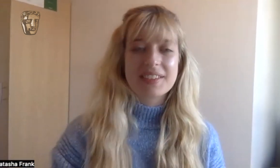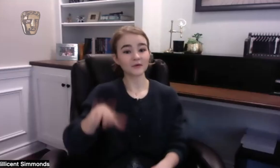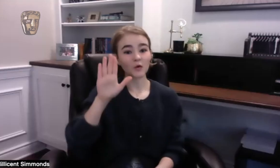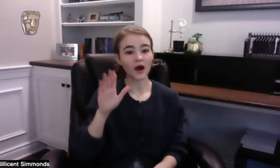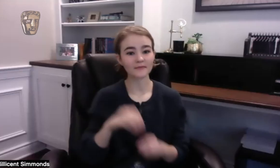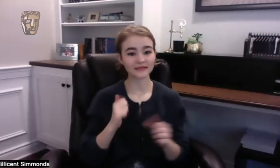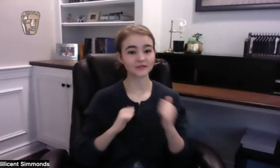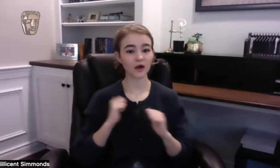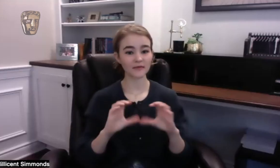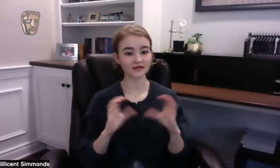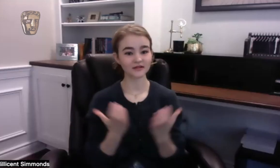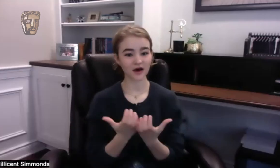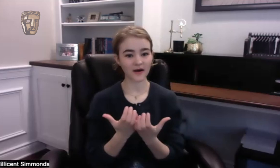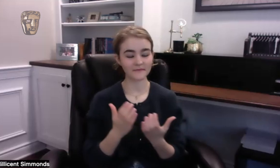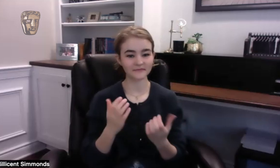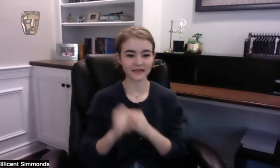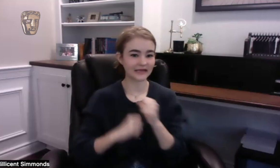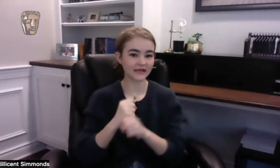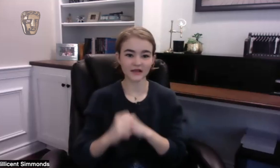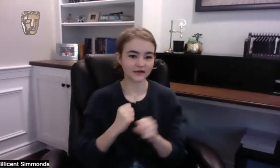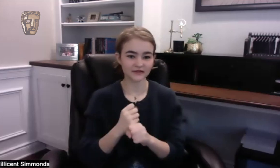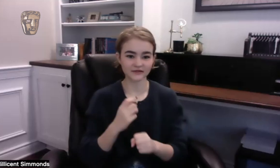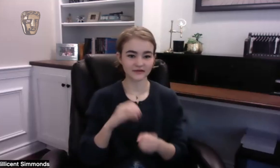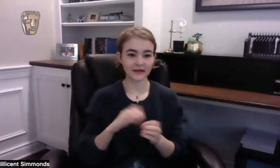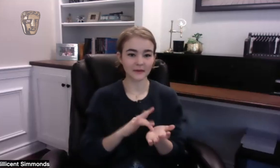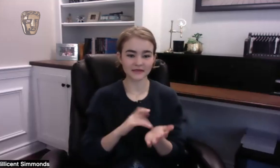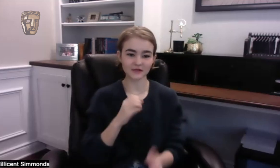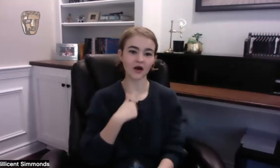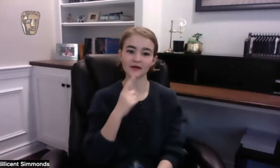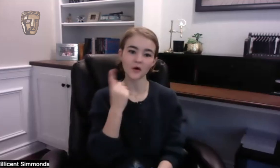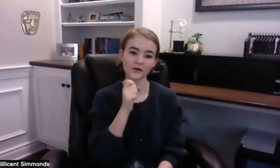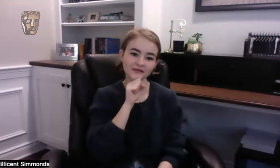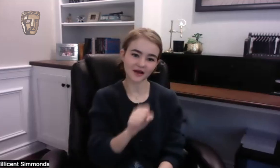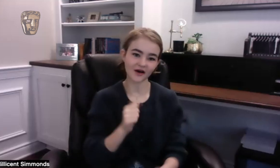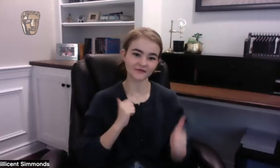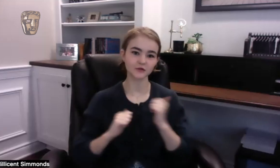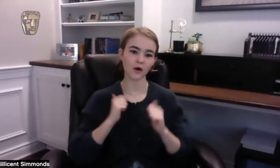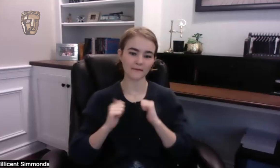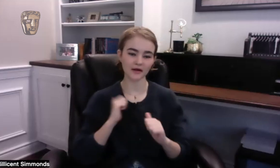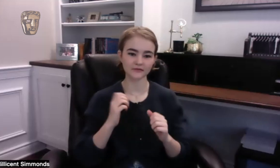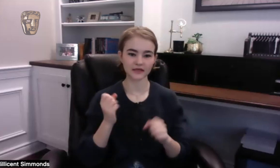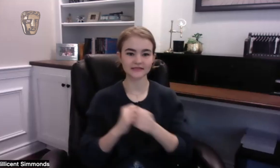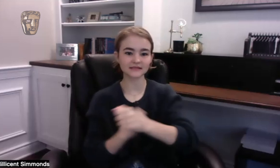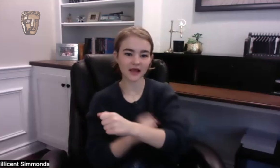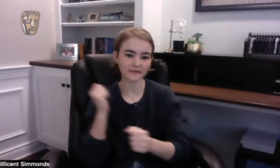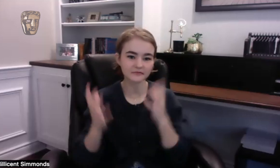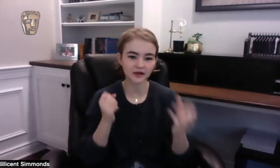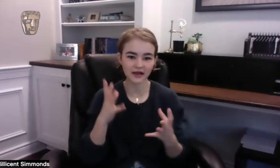I grew up in in a drama club for years and years in middle school so I love drama and